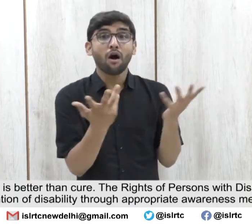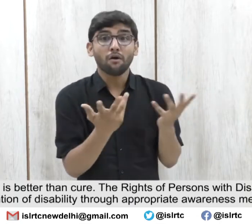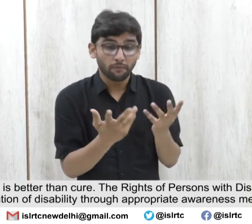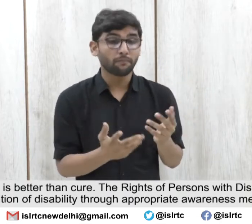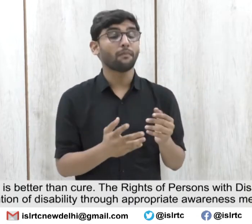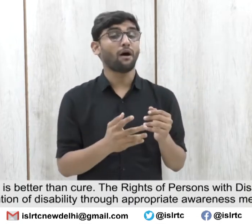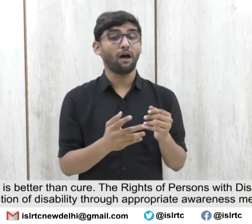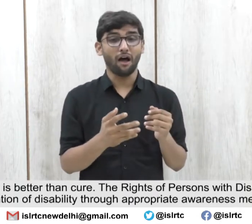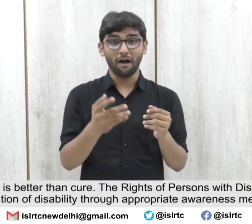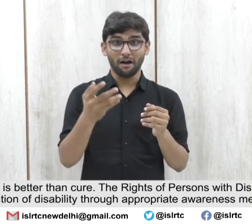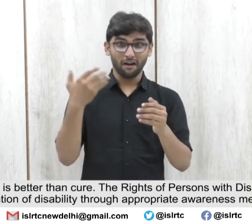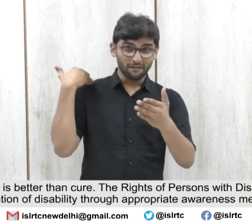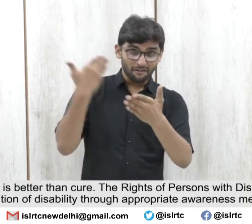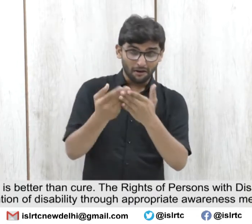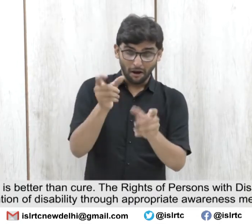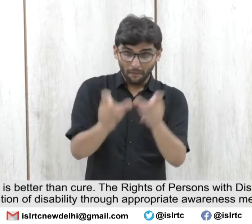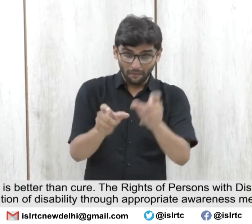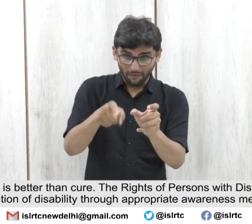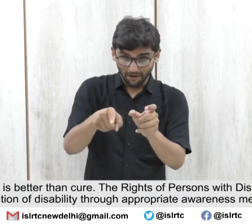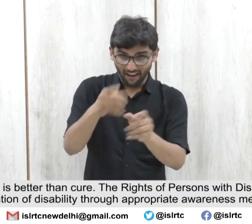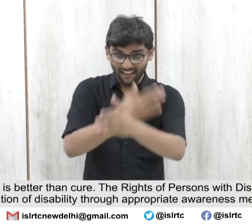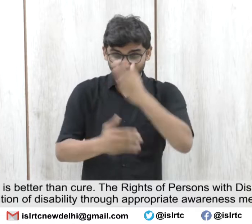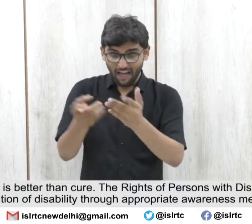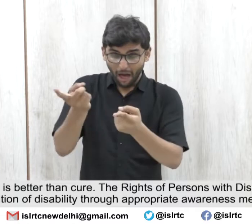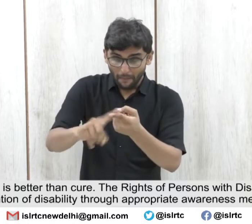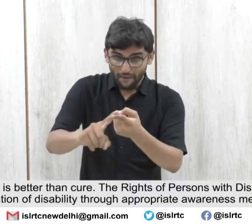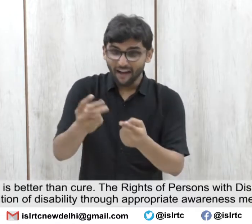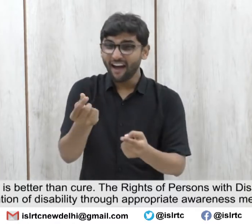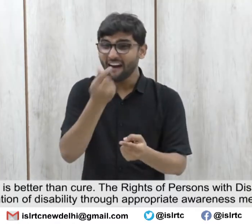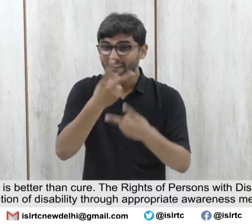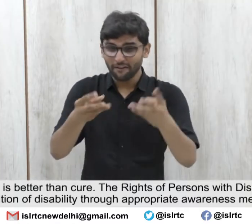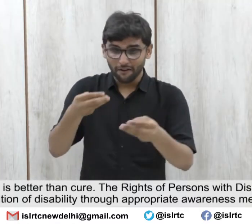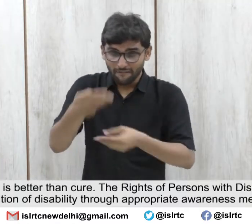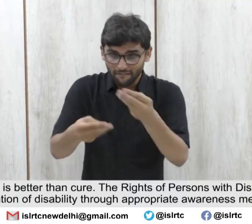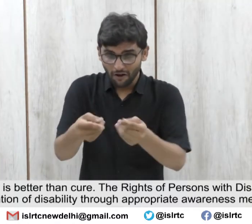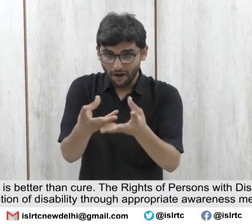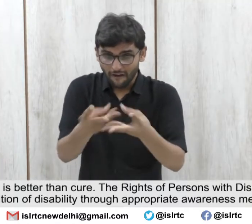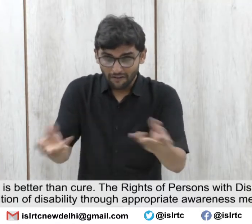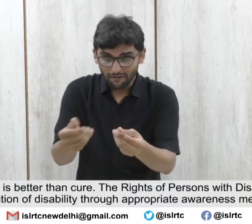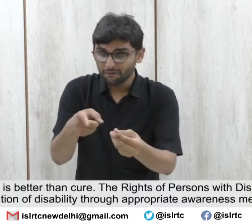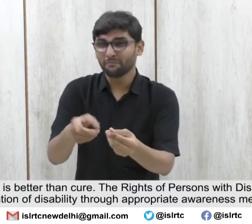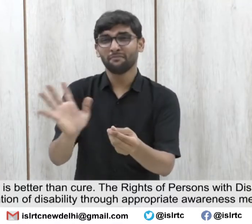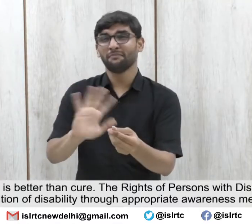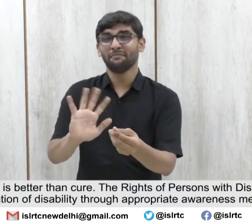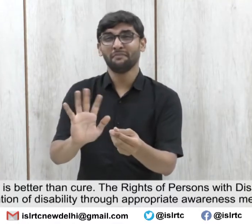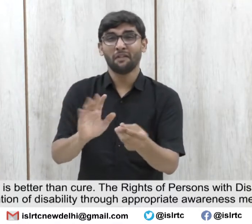Prevention is better than cure.